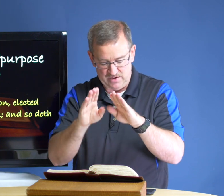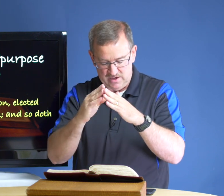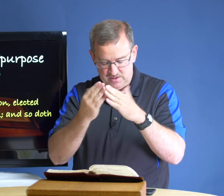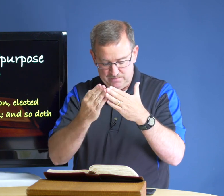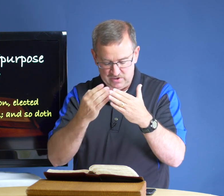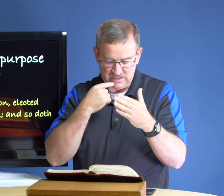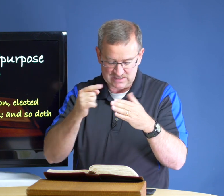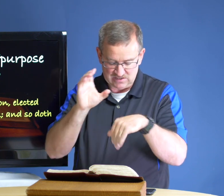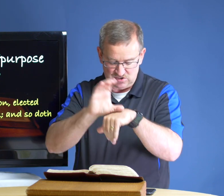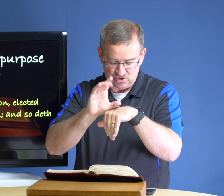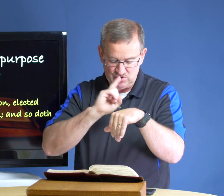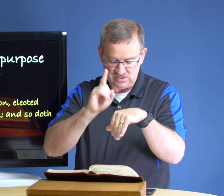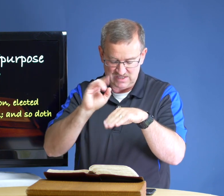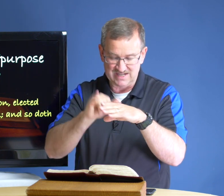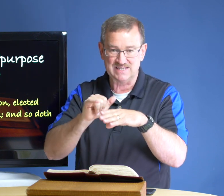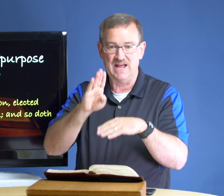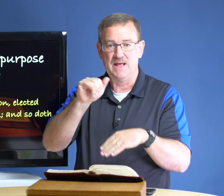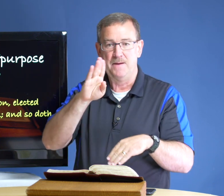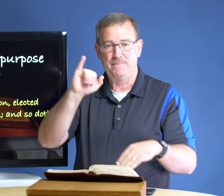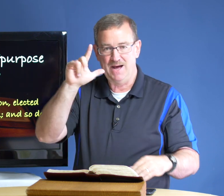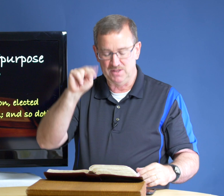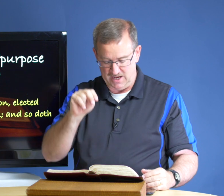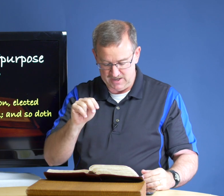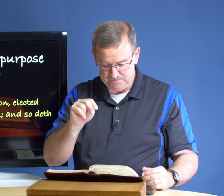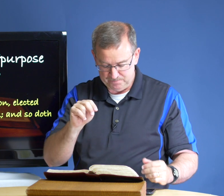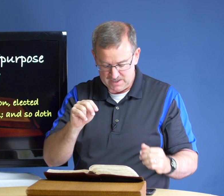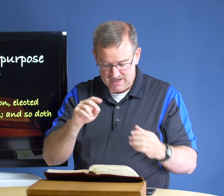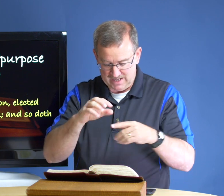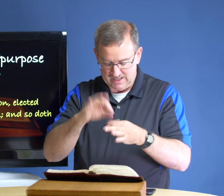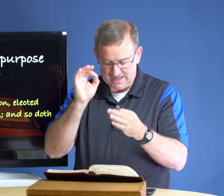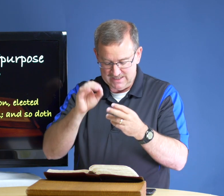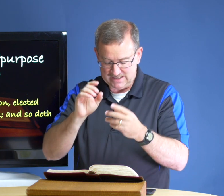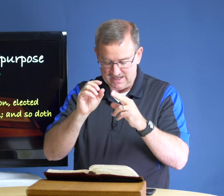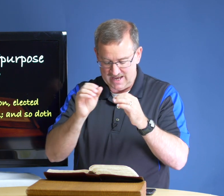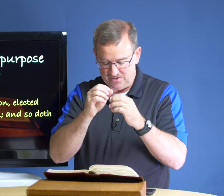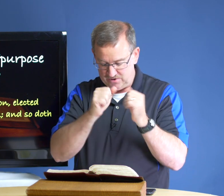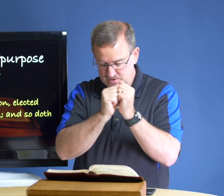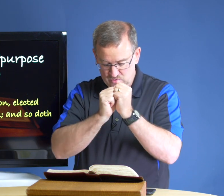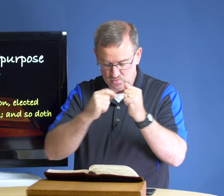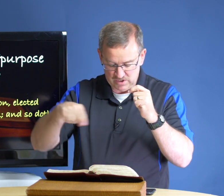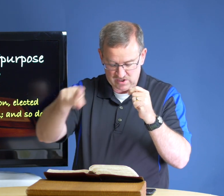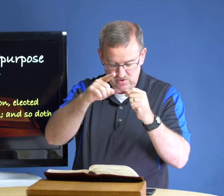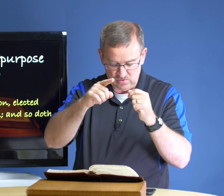the book he says the church that is at babylon elected together with you